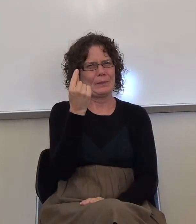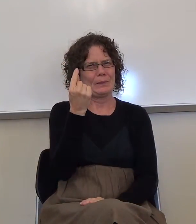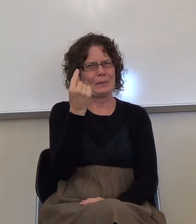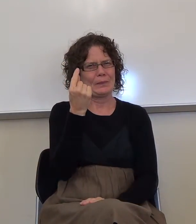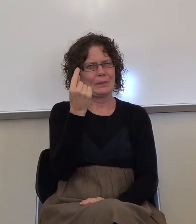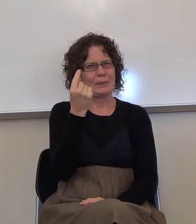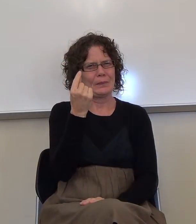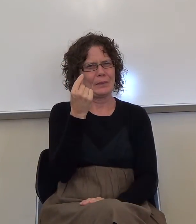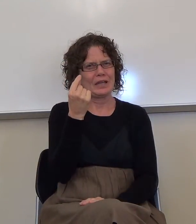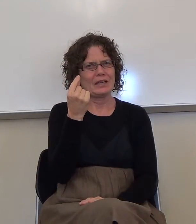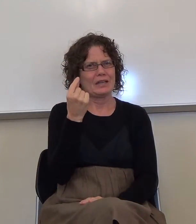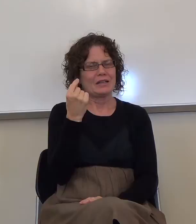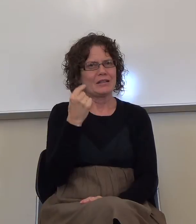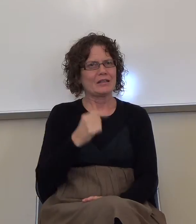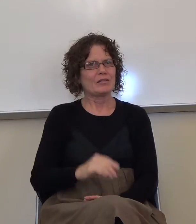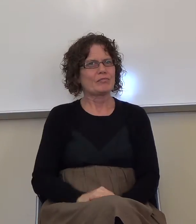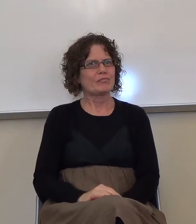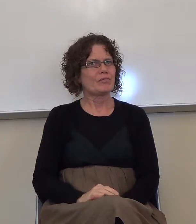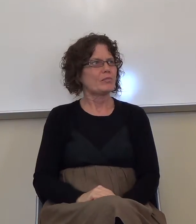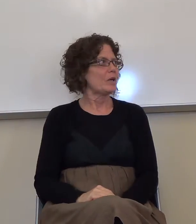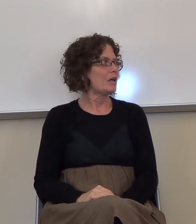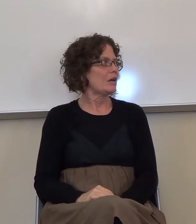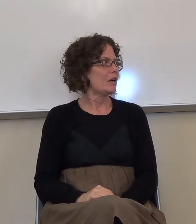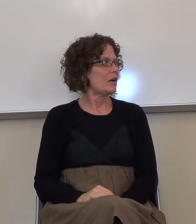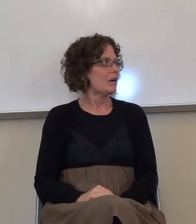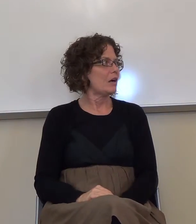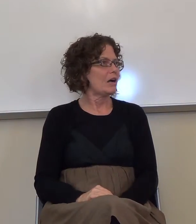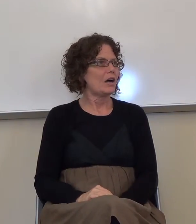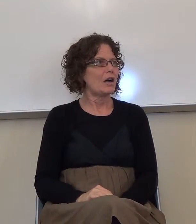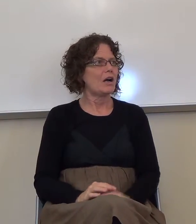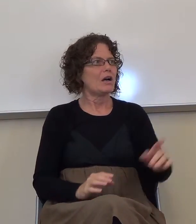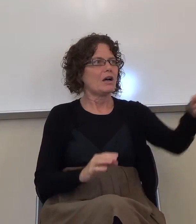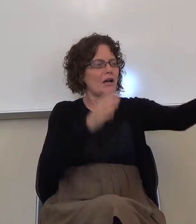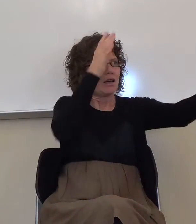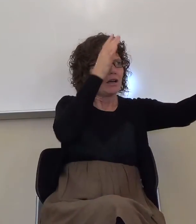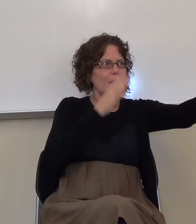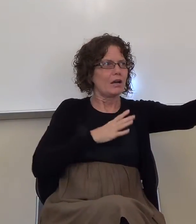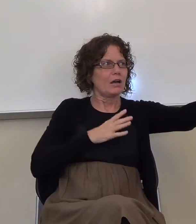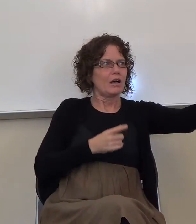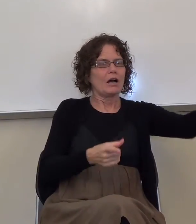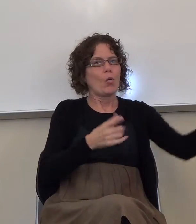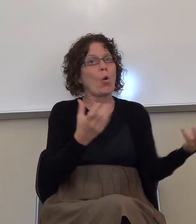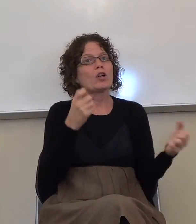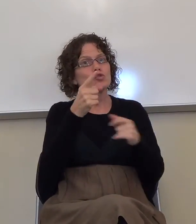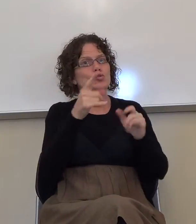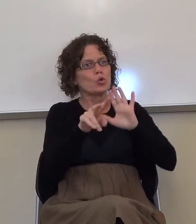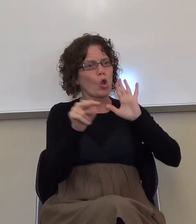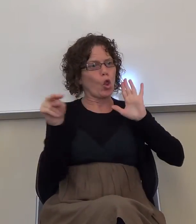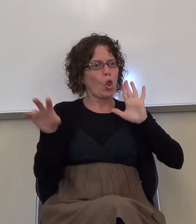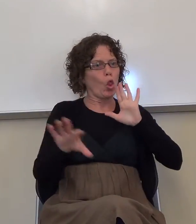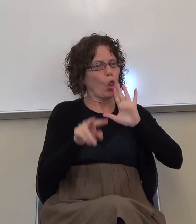What is that they want you to do? They want to look it up somewhere. Look it up where? Of course.